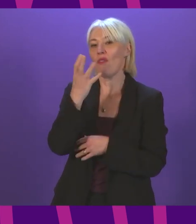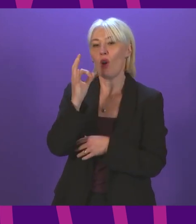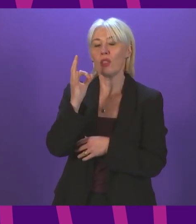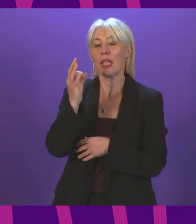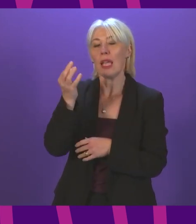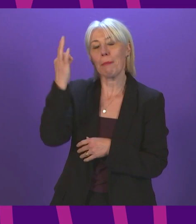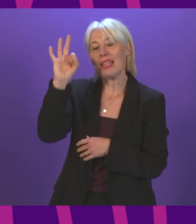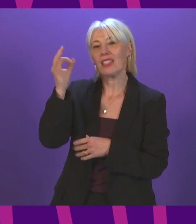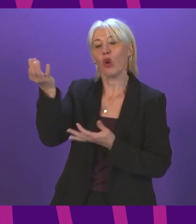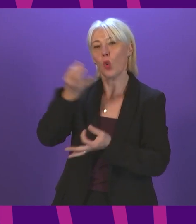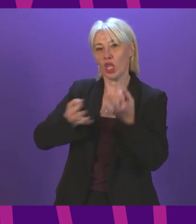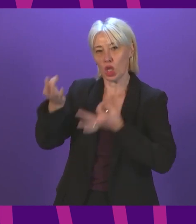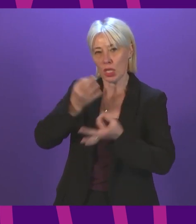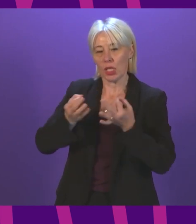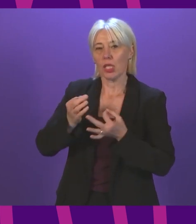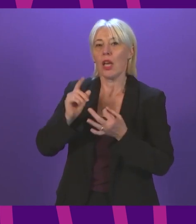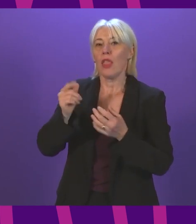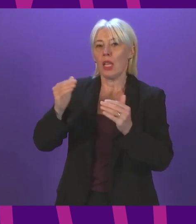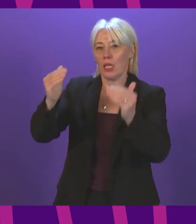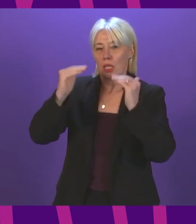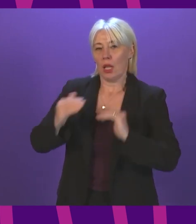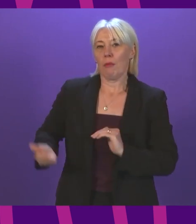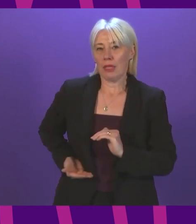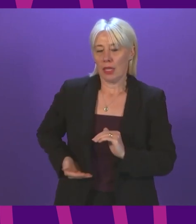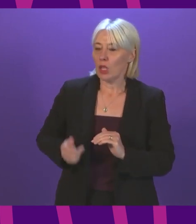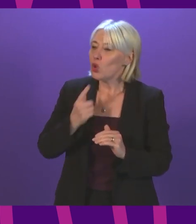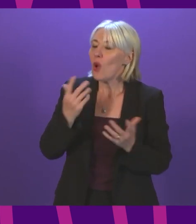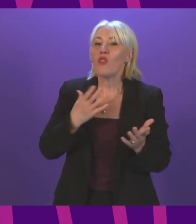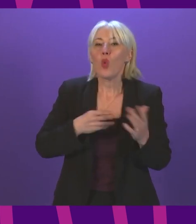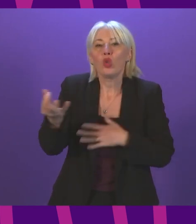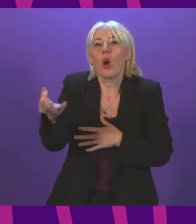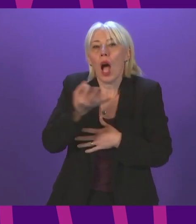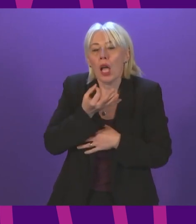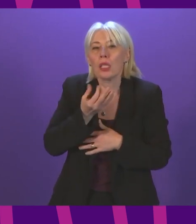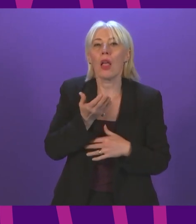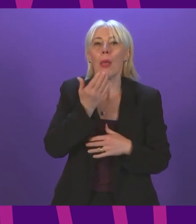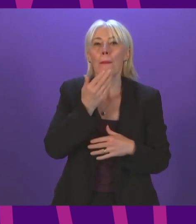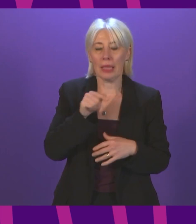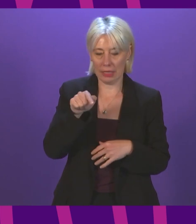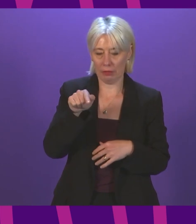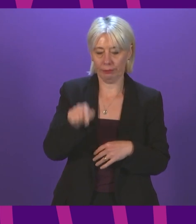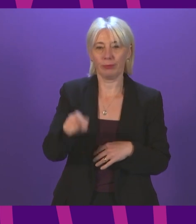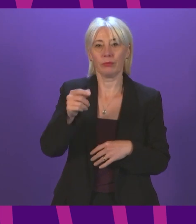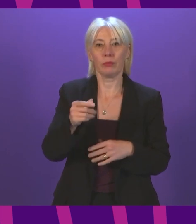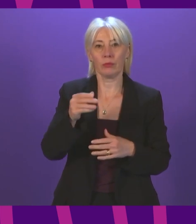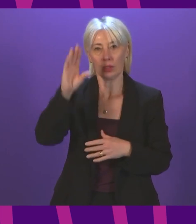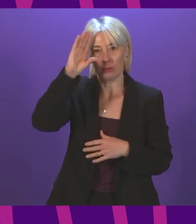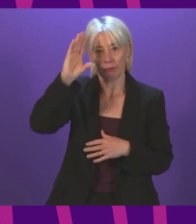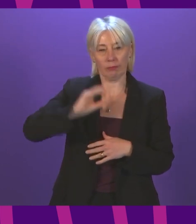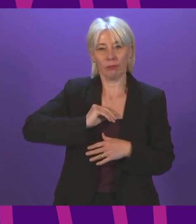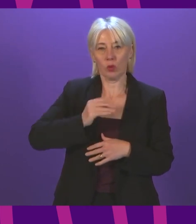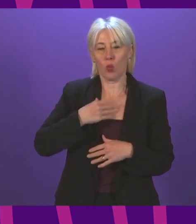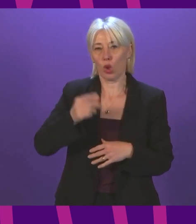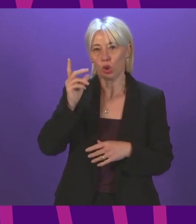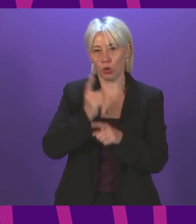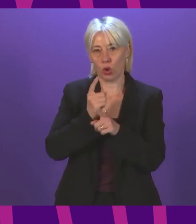we'll move on to the next item of business. It would be helpful if members who wish to ask a question were to press their request to speak buttons now.